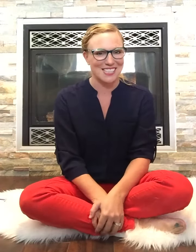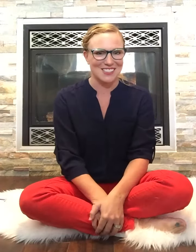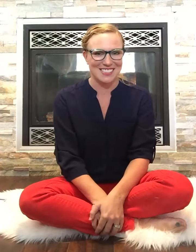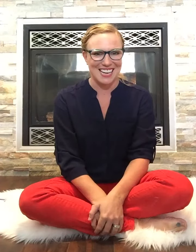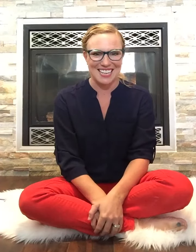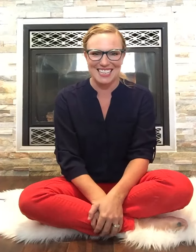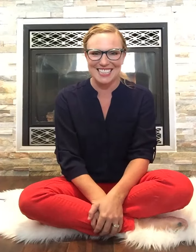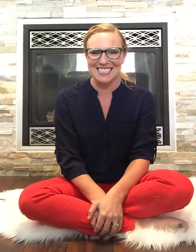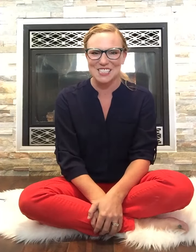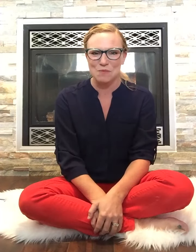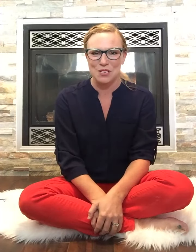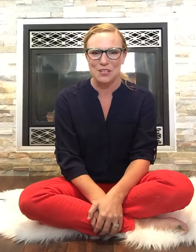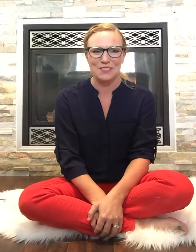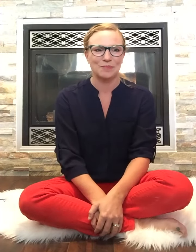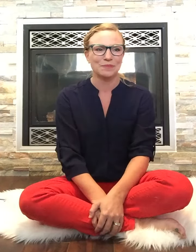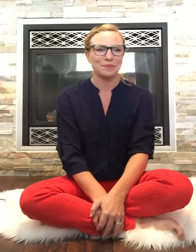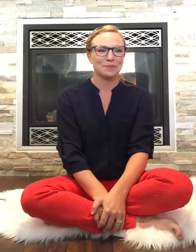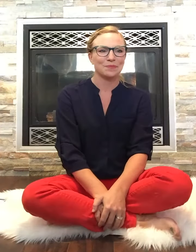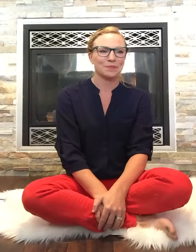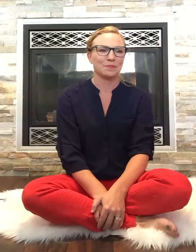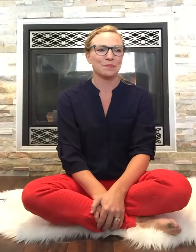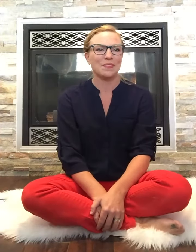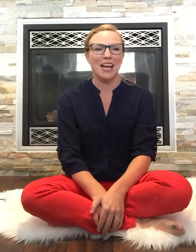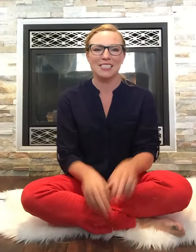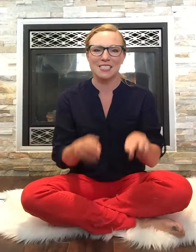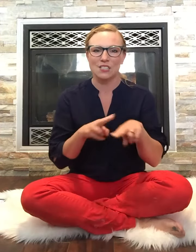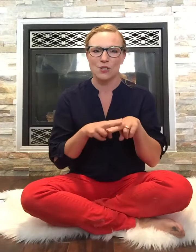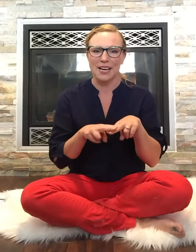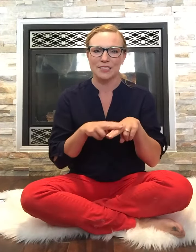sounds like super cute next is a train